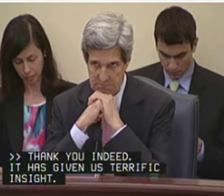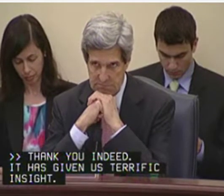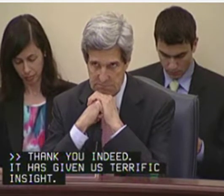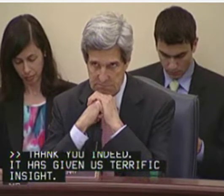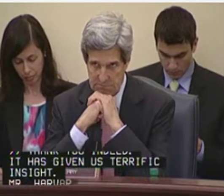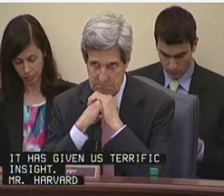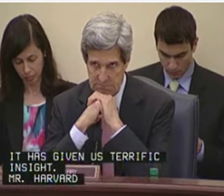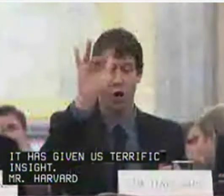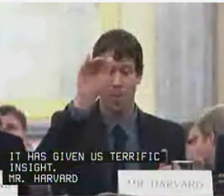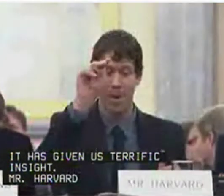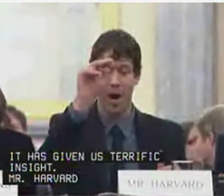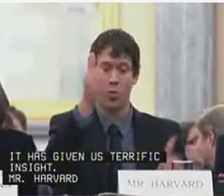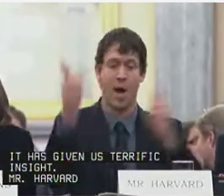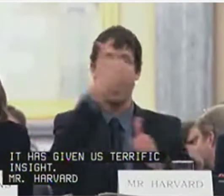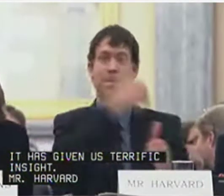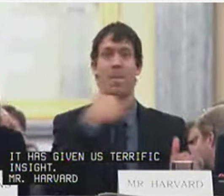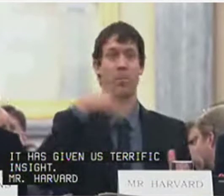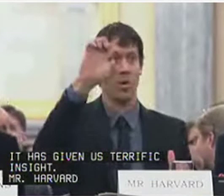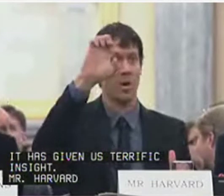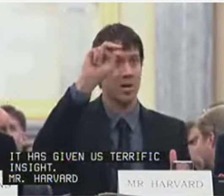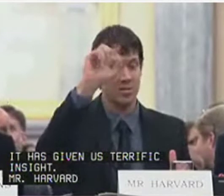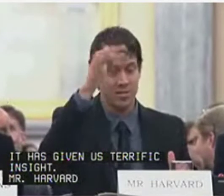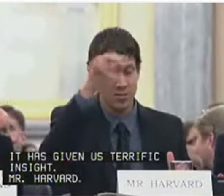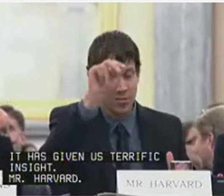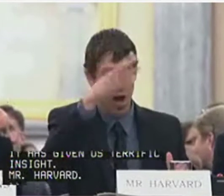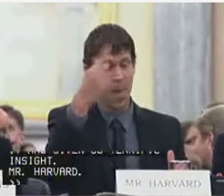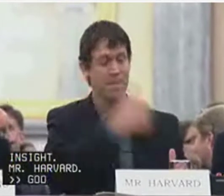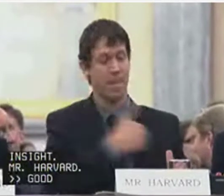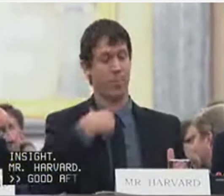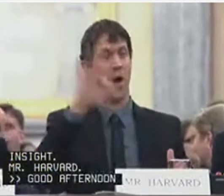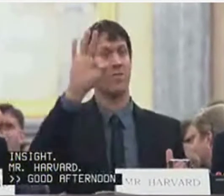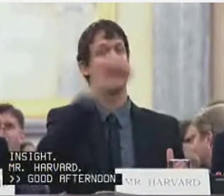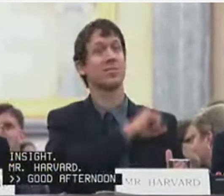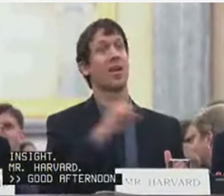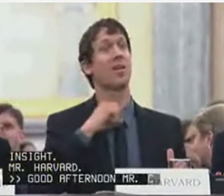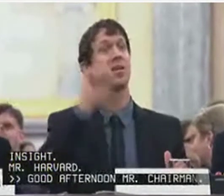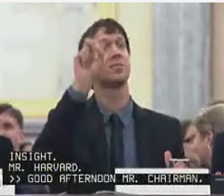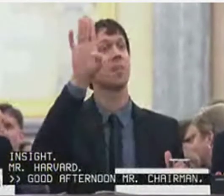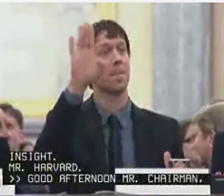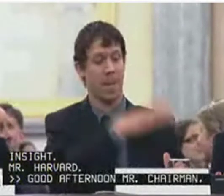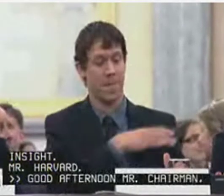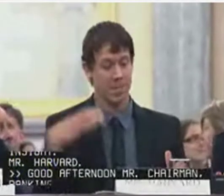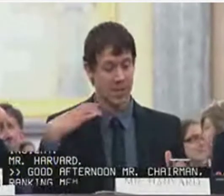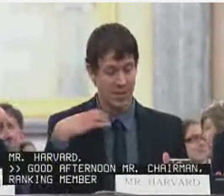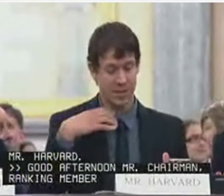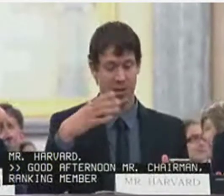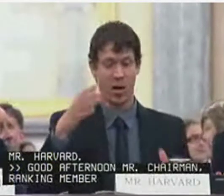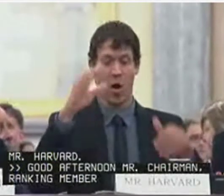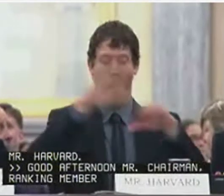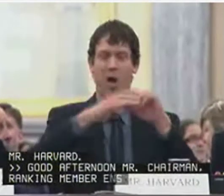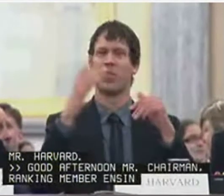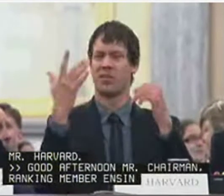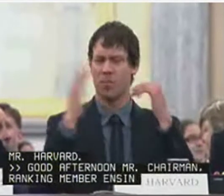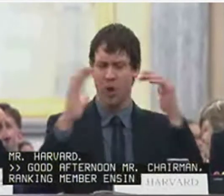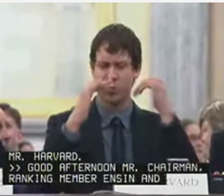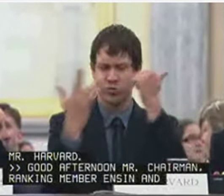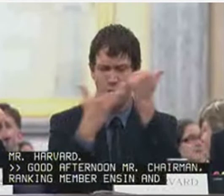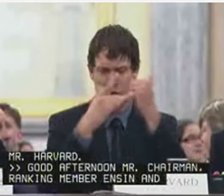Good afternoon, Mr. Chairman, Ranking Member Ensign, and members of the Senate Subcommittee on Communications, Technology,